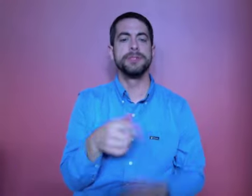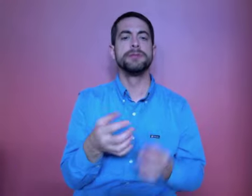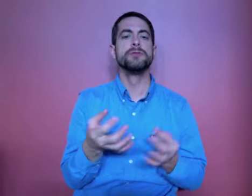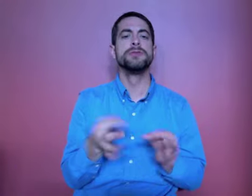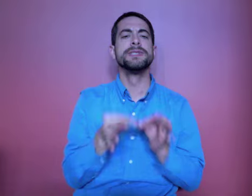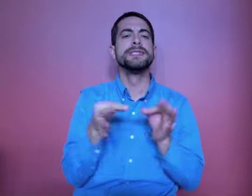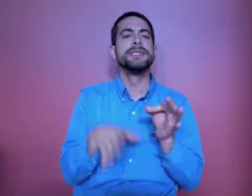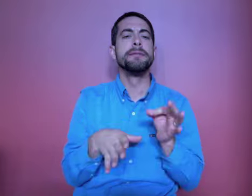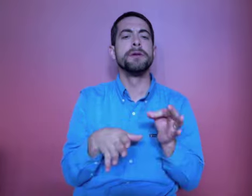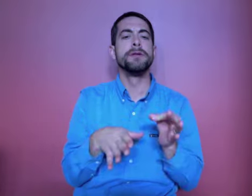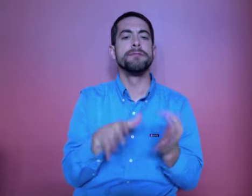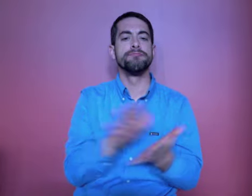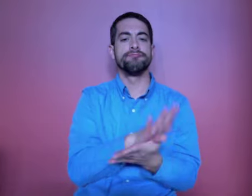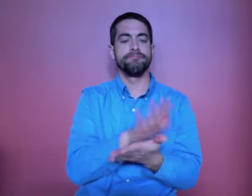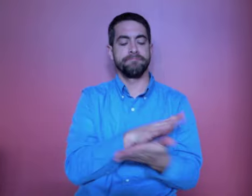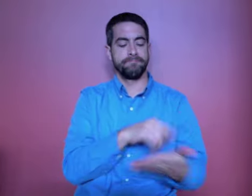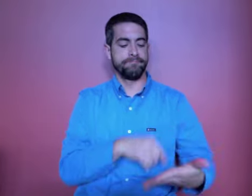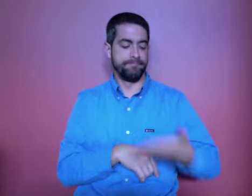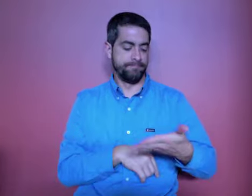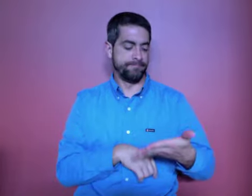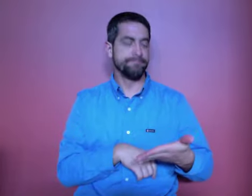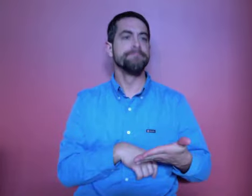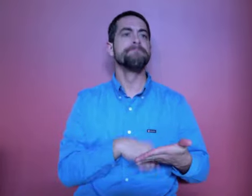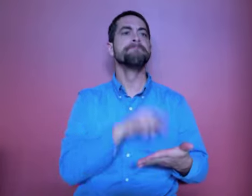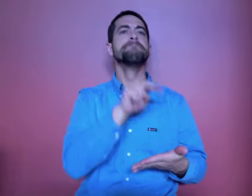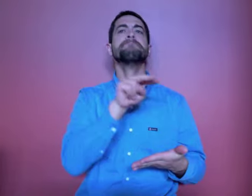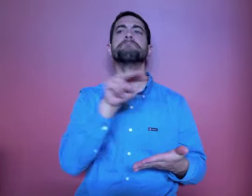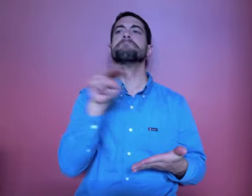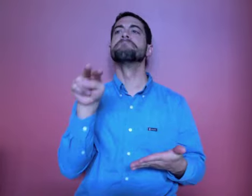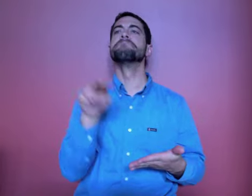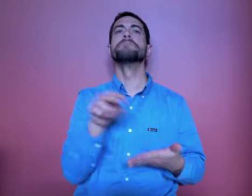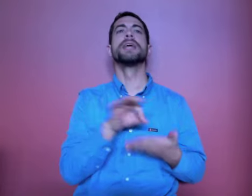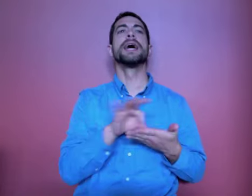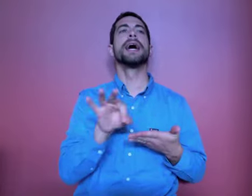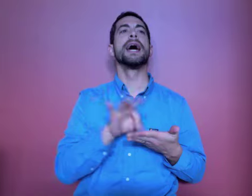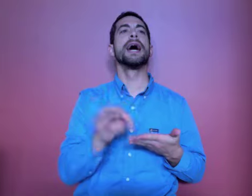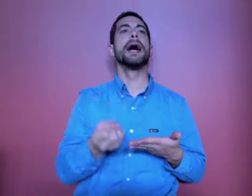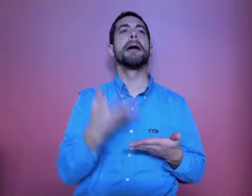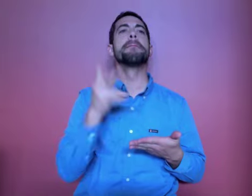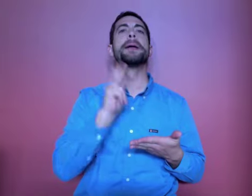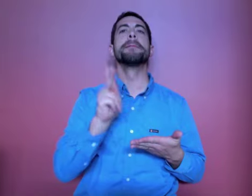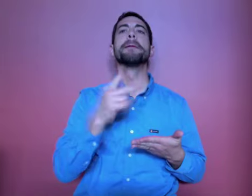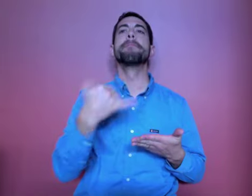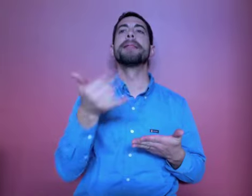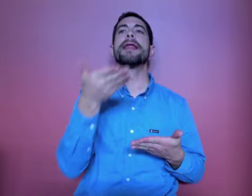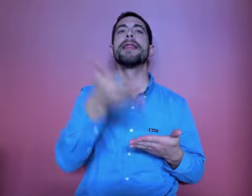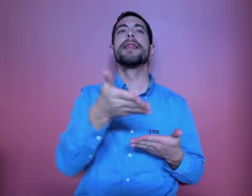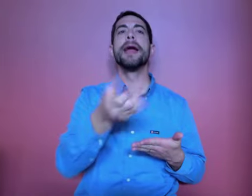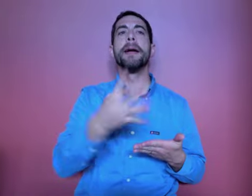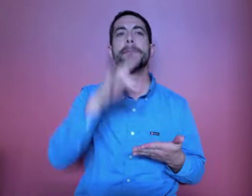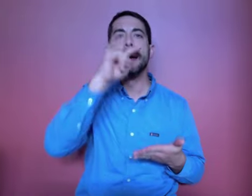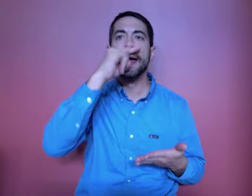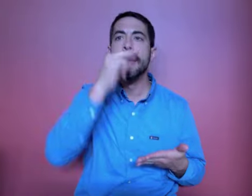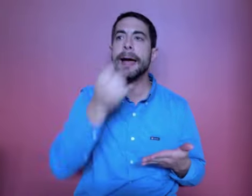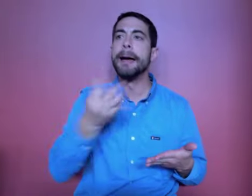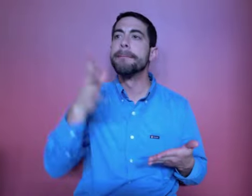Simply observation and counting the number of participants and parents